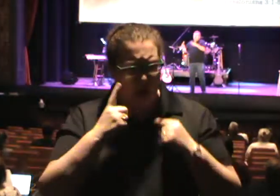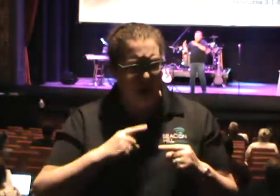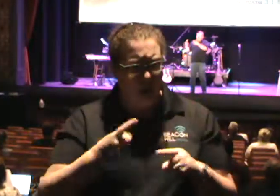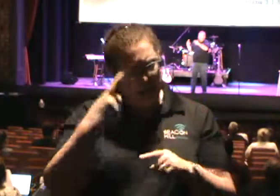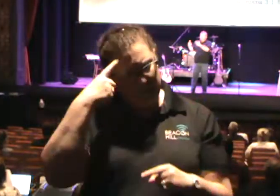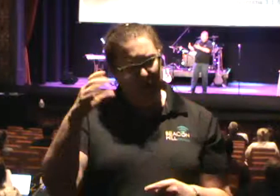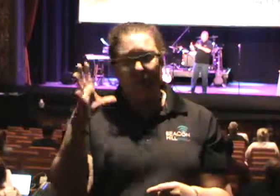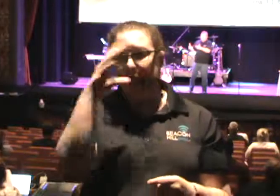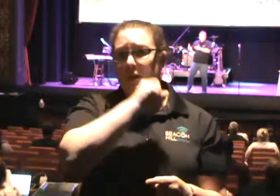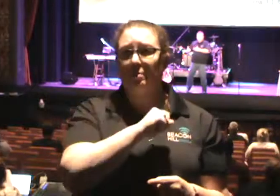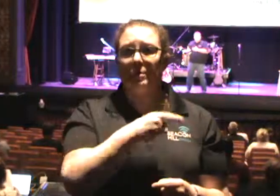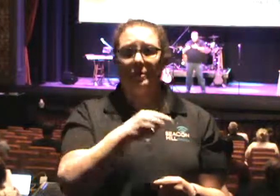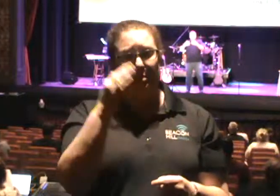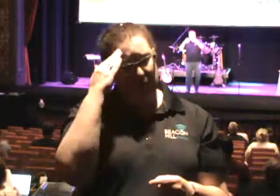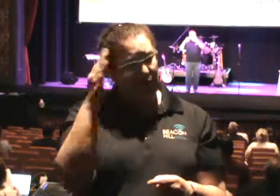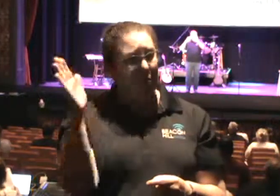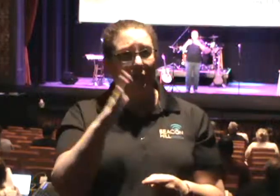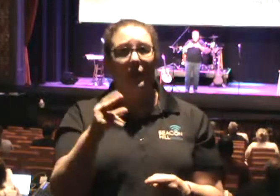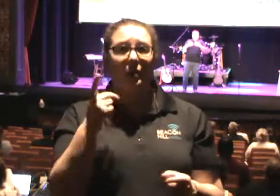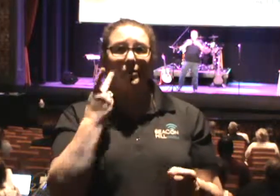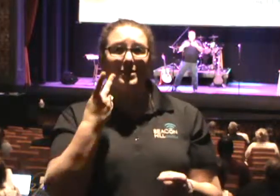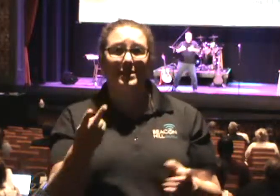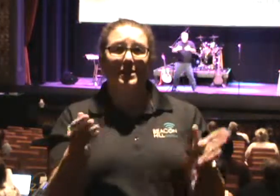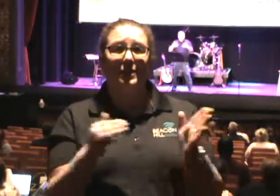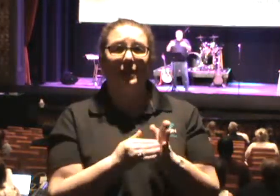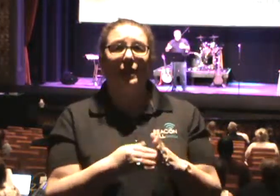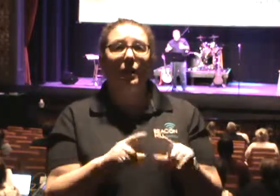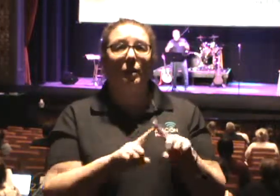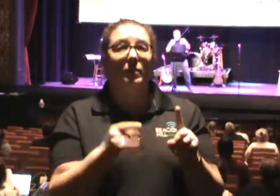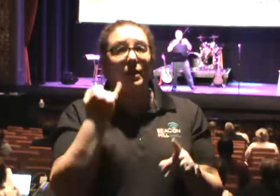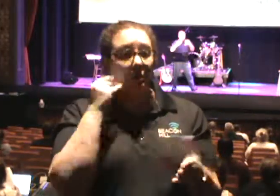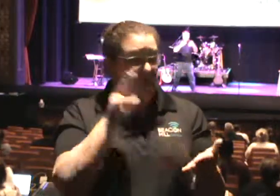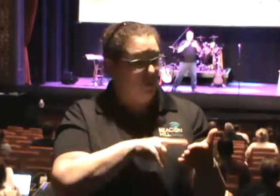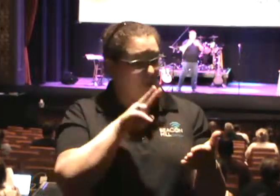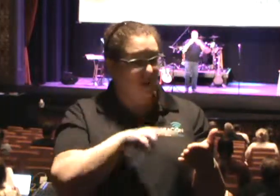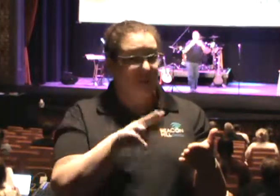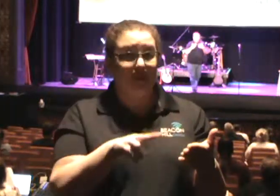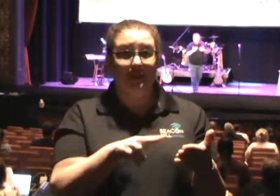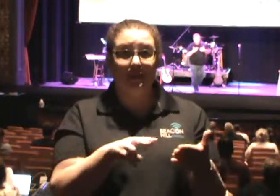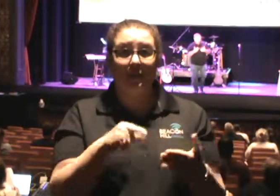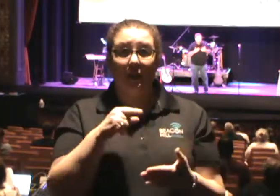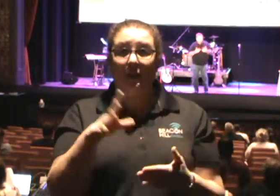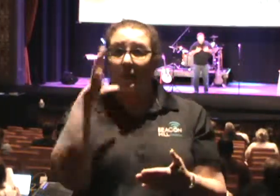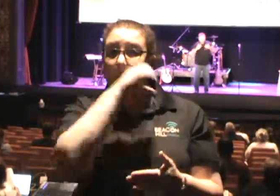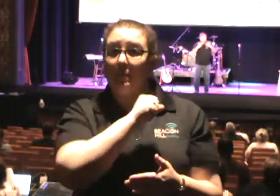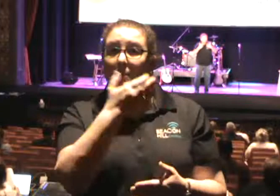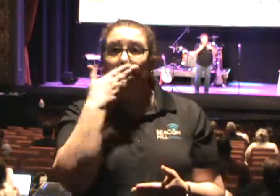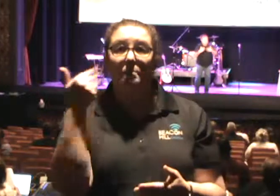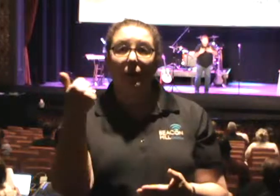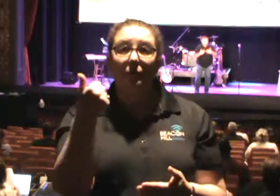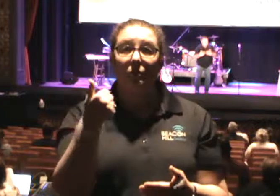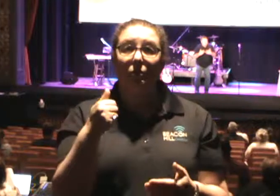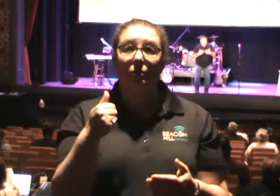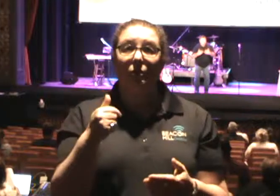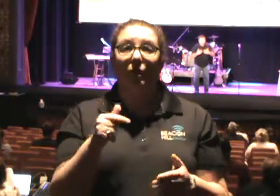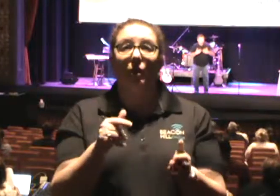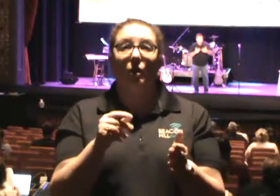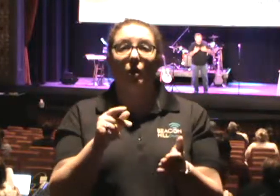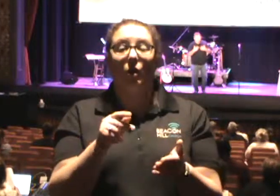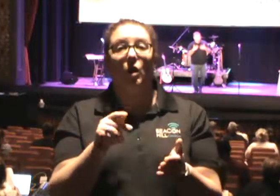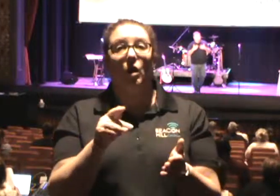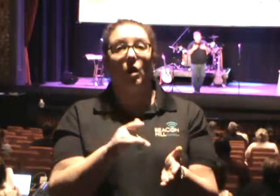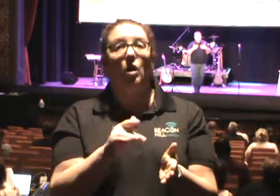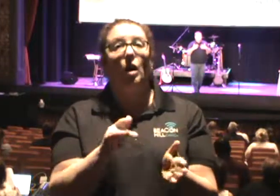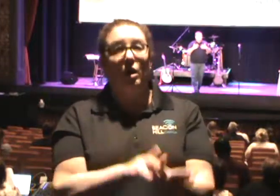knew that they would never see him again. But if you read the Scripture of Acts, you know what they missed most? They missed the Word of God that he